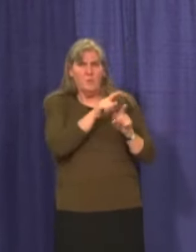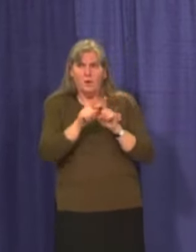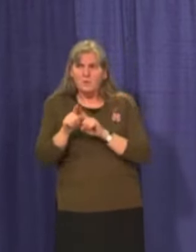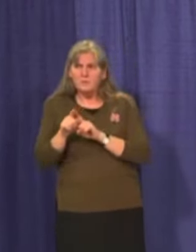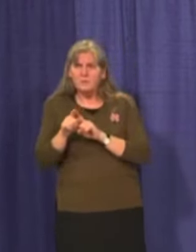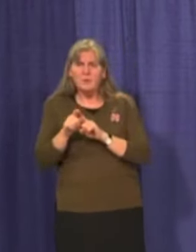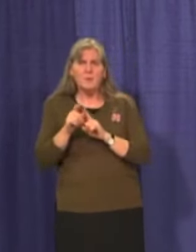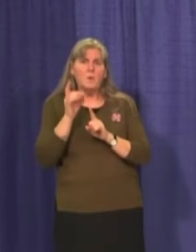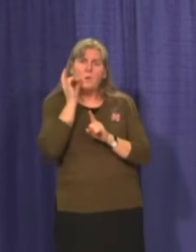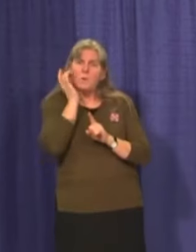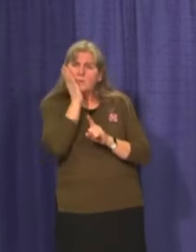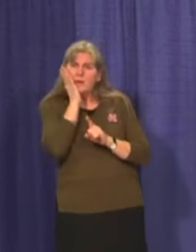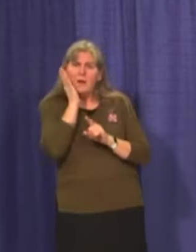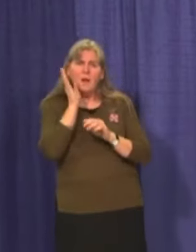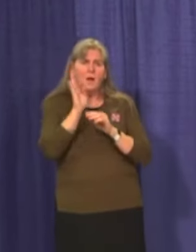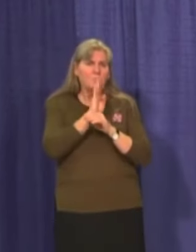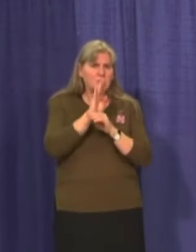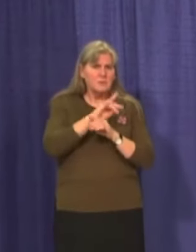hotels or businesses?